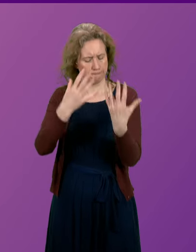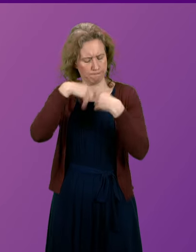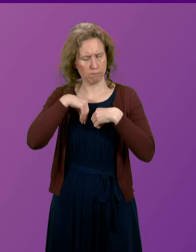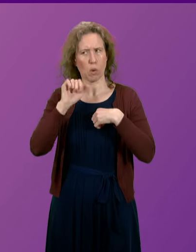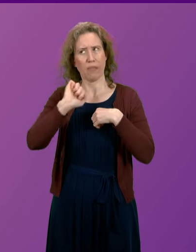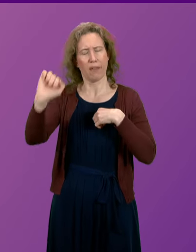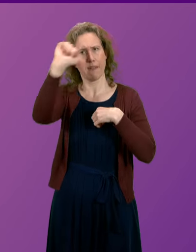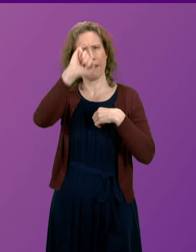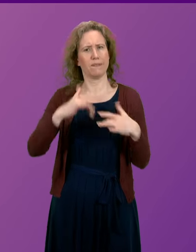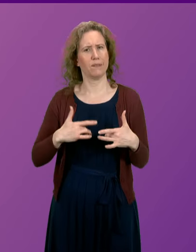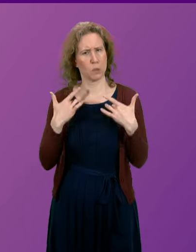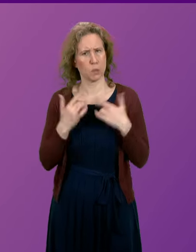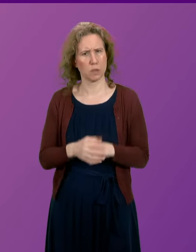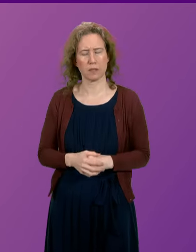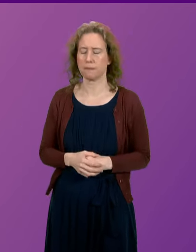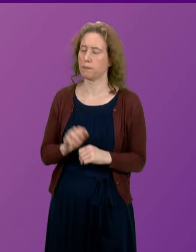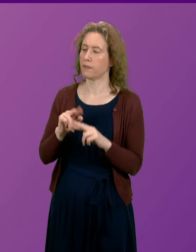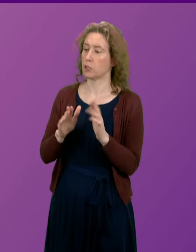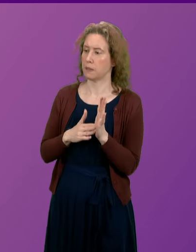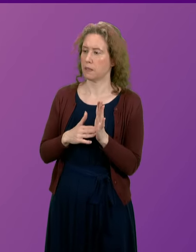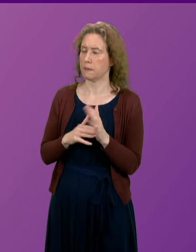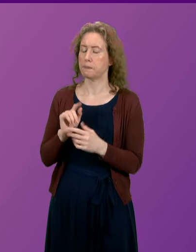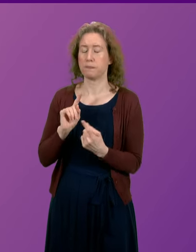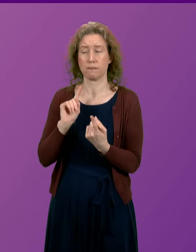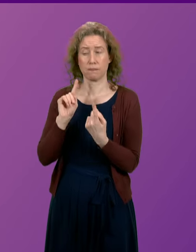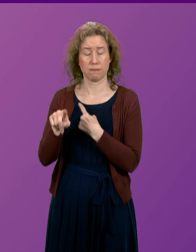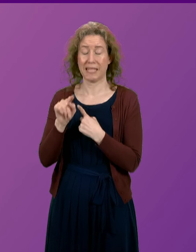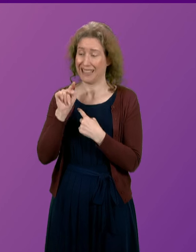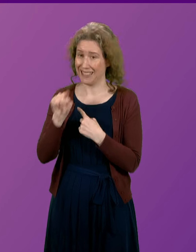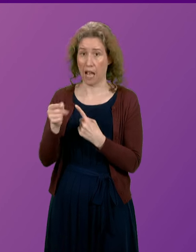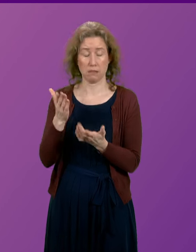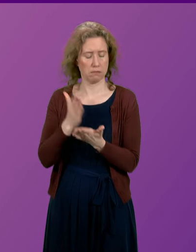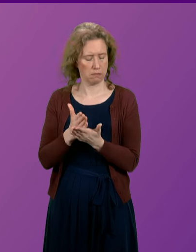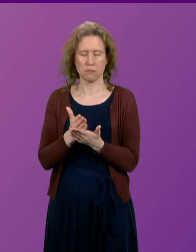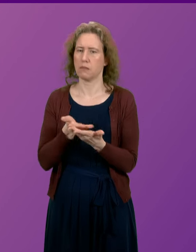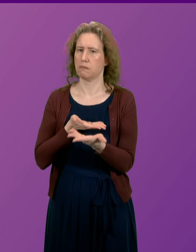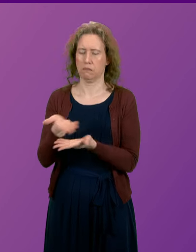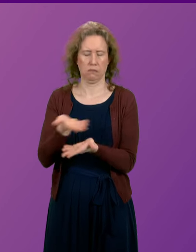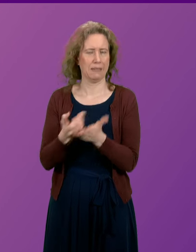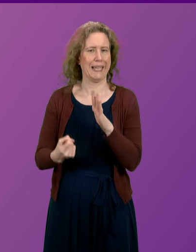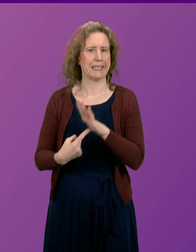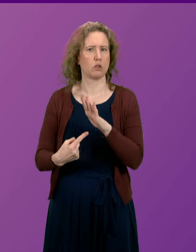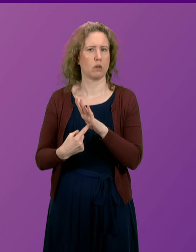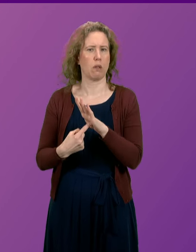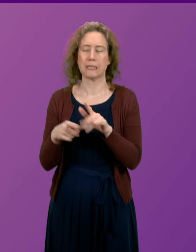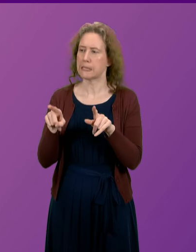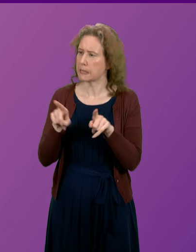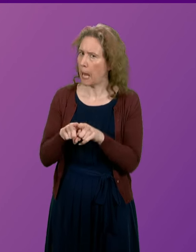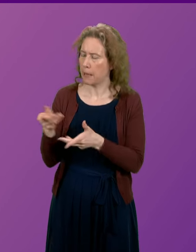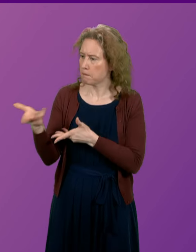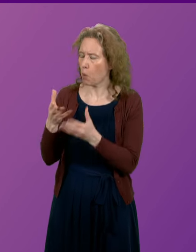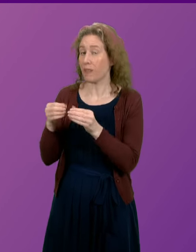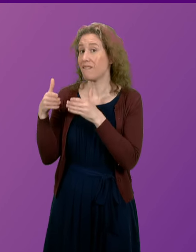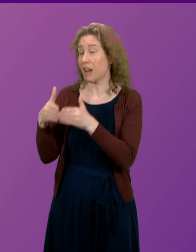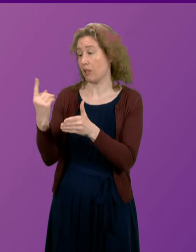it is being told? First Minister. That dialogue is essential, as also is the dialogue with the Ferries